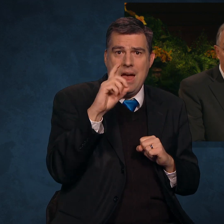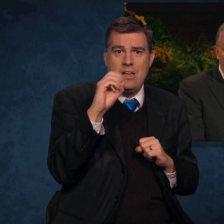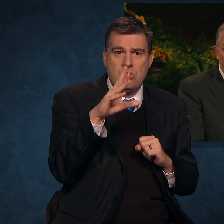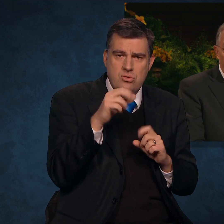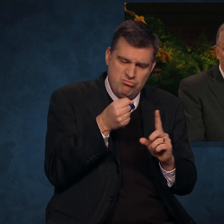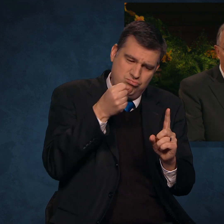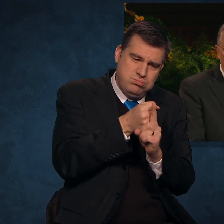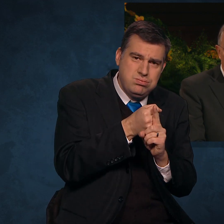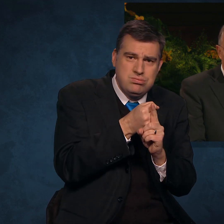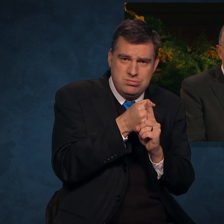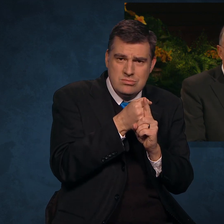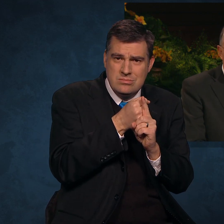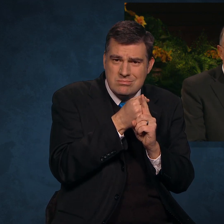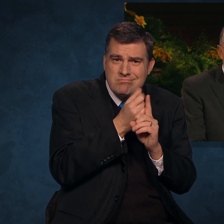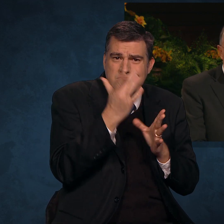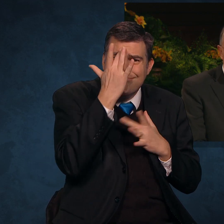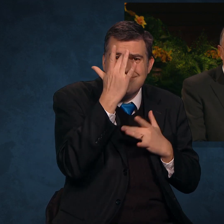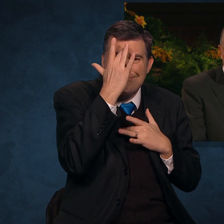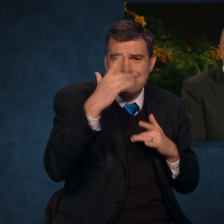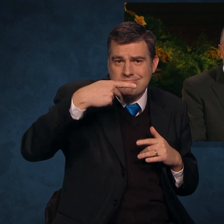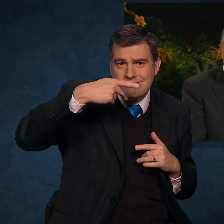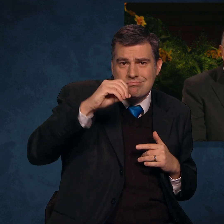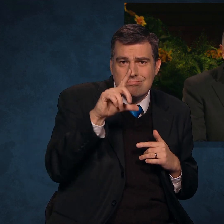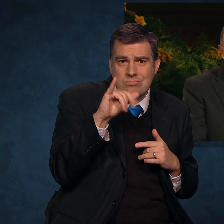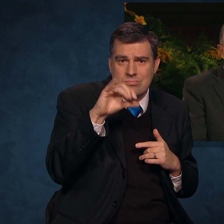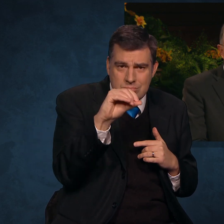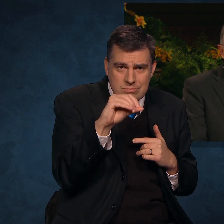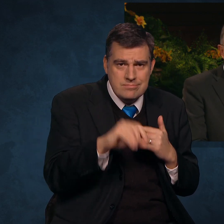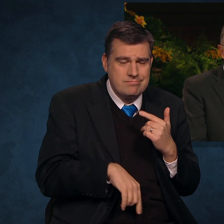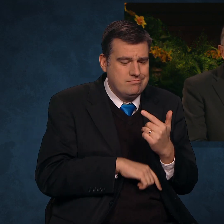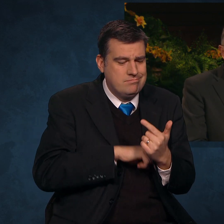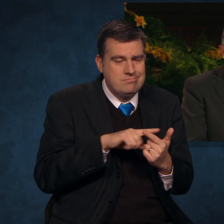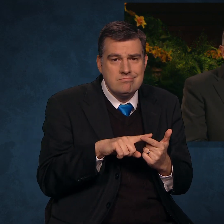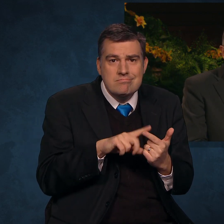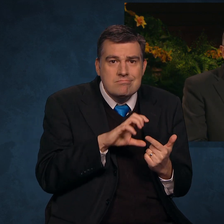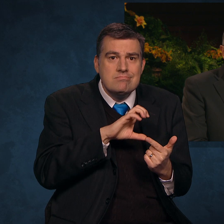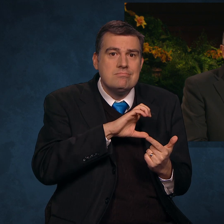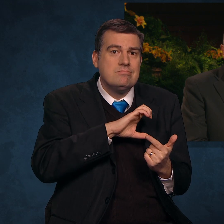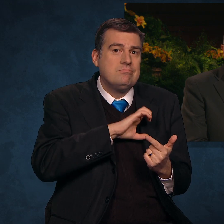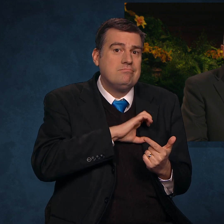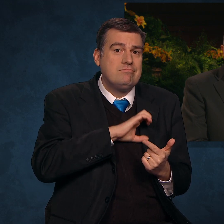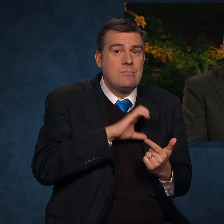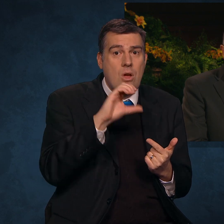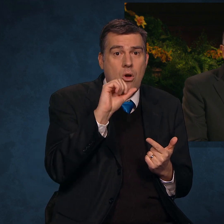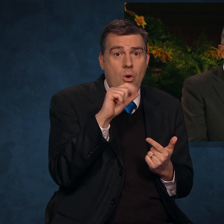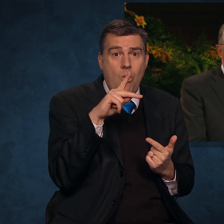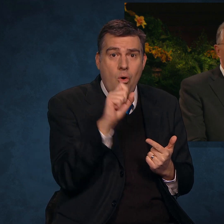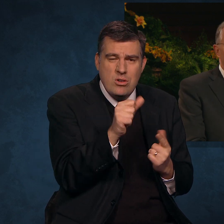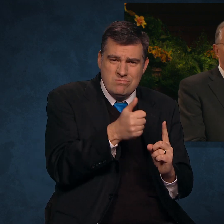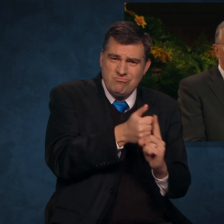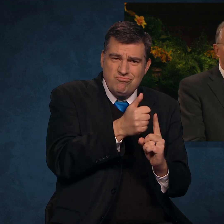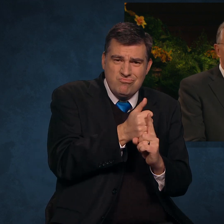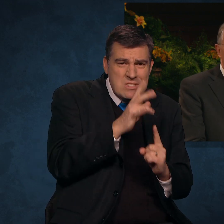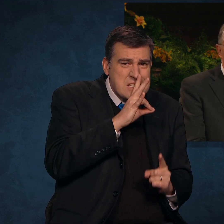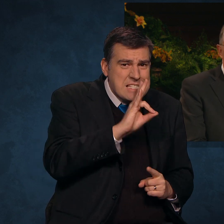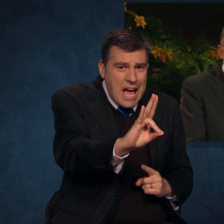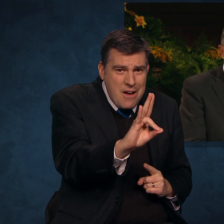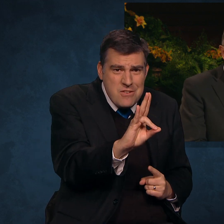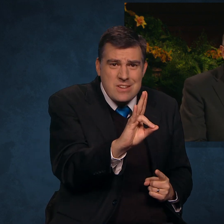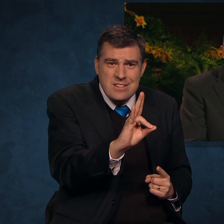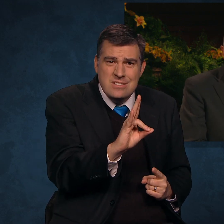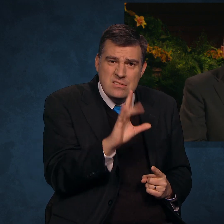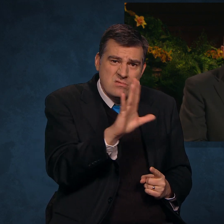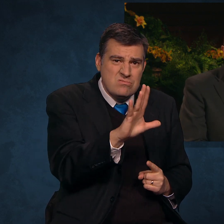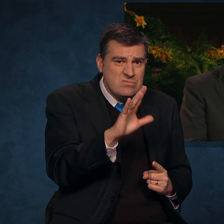Packer suffered from the crippling disease of polio. When Elder Dallin H. Oaks was seven years